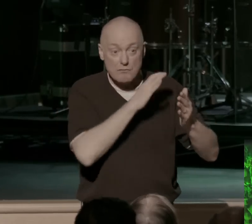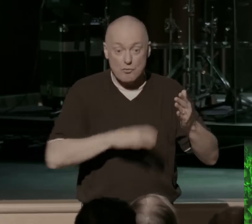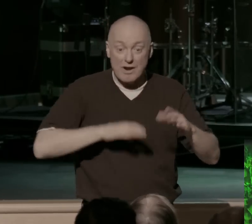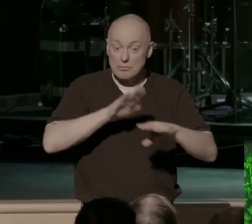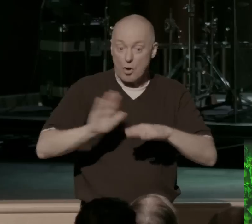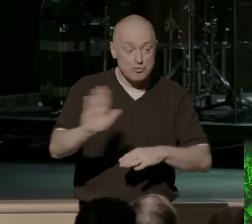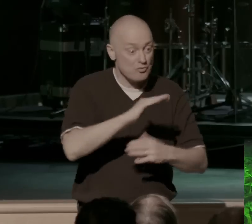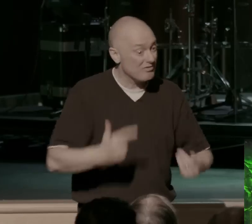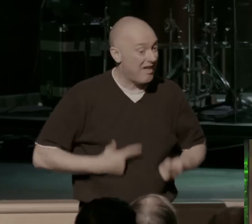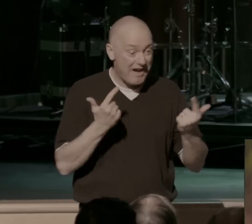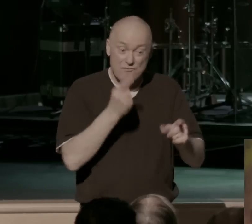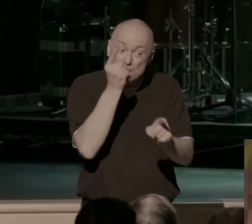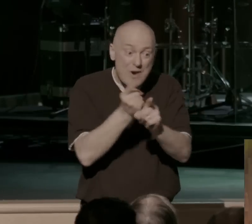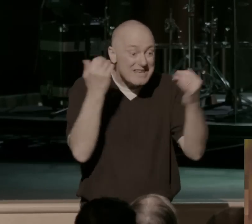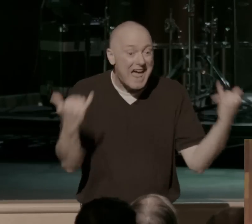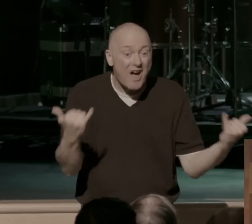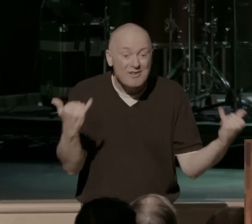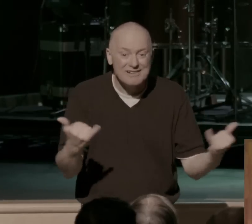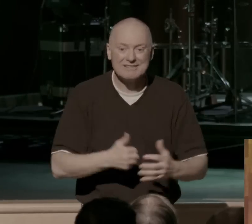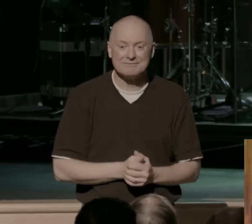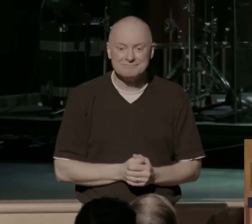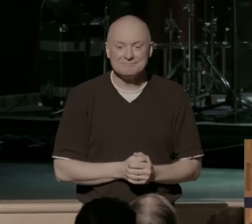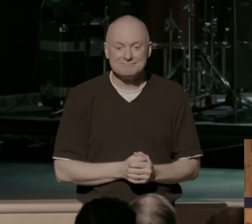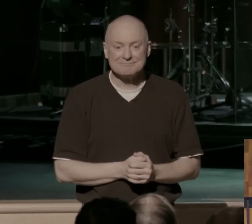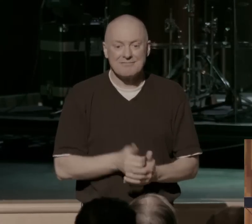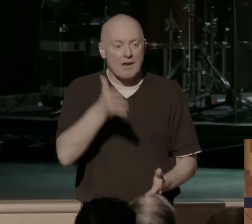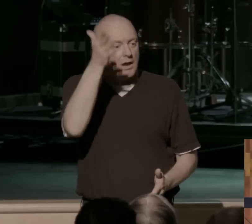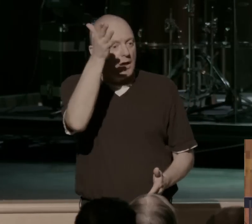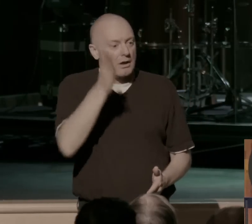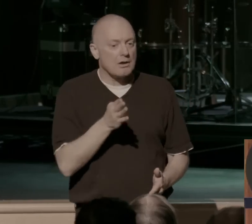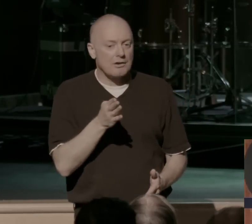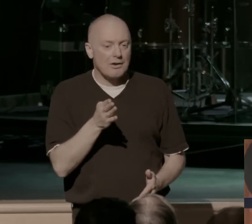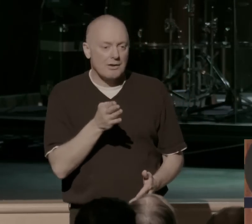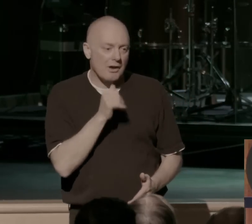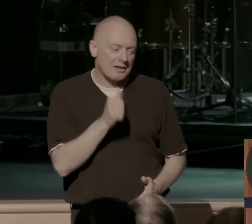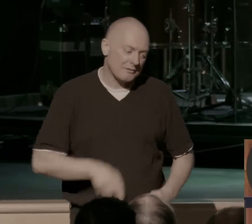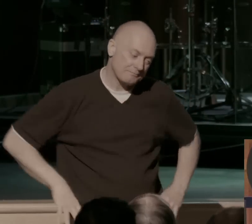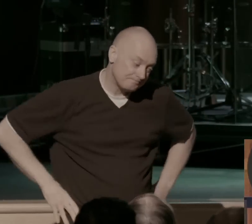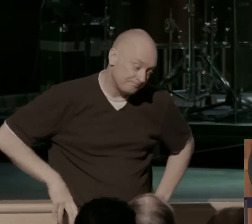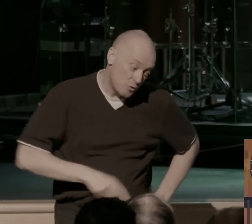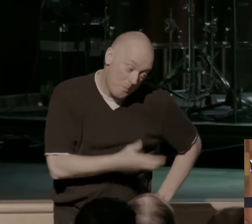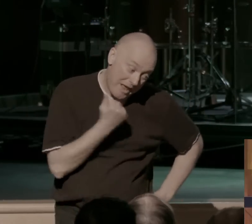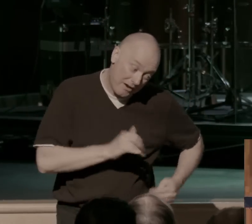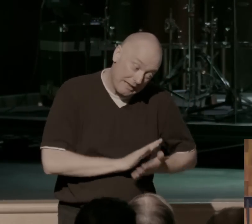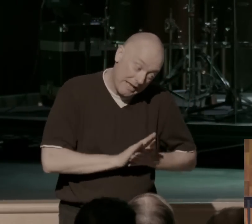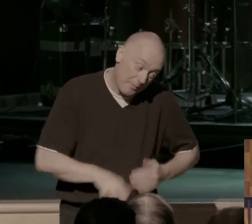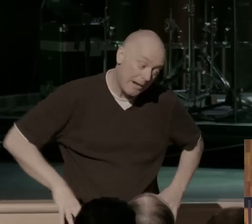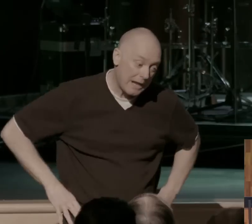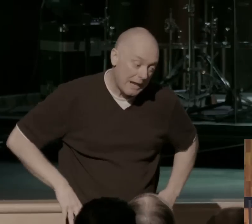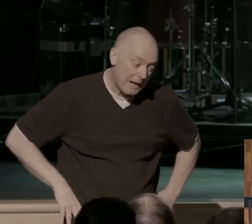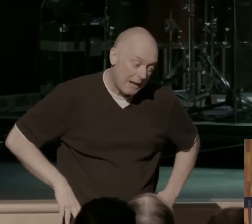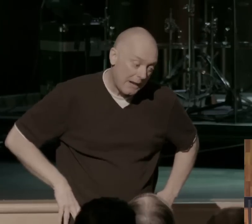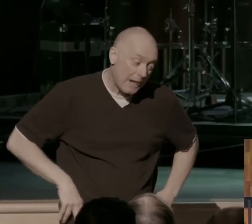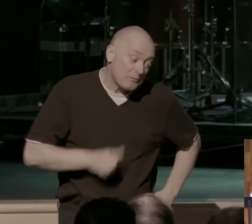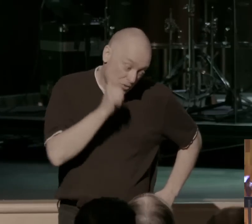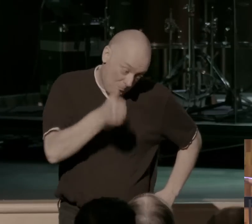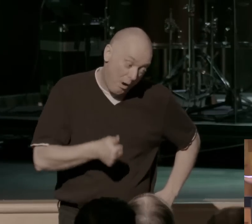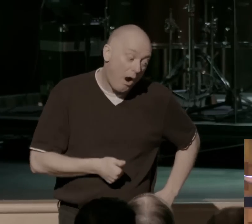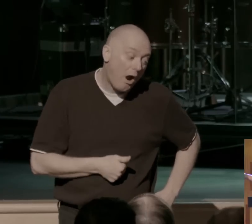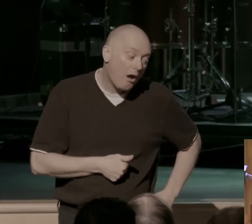Right now. That God's not looking at you going, man, you clean this stuff up. Like, maybe tomorrow I'll call you righteous. Maybe tomorrow I'll set